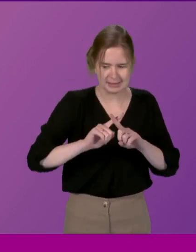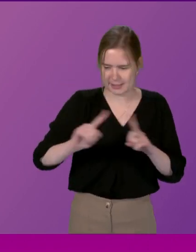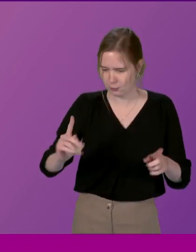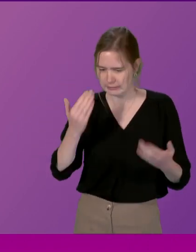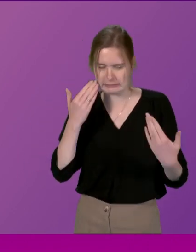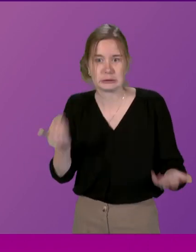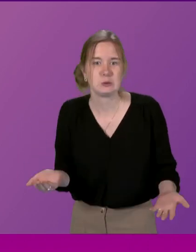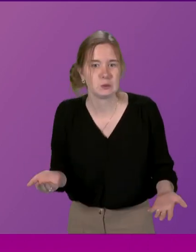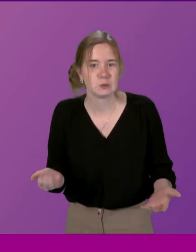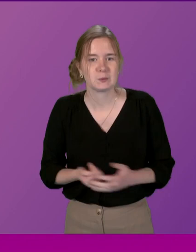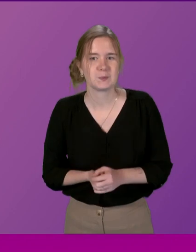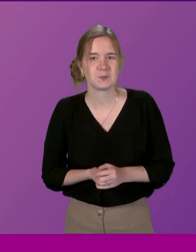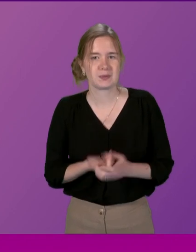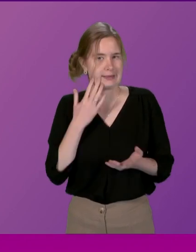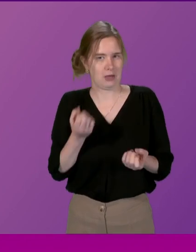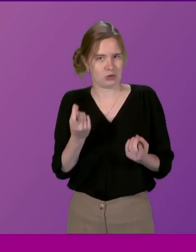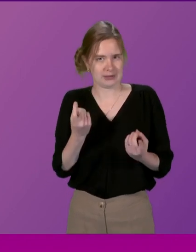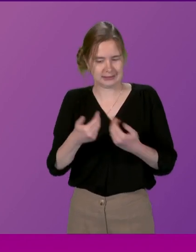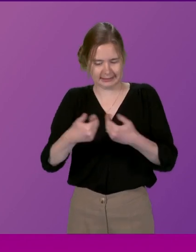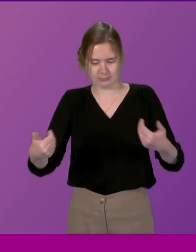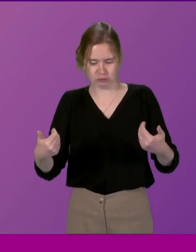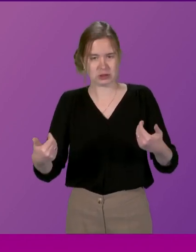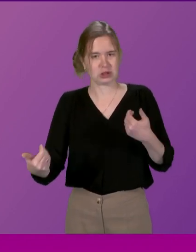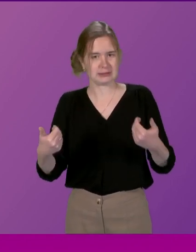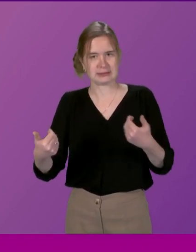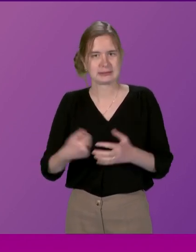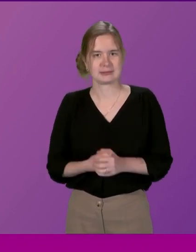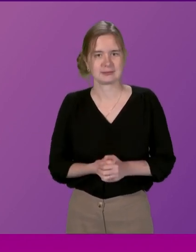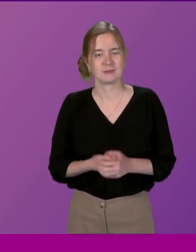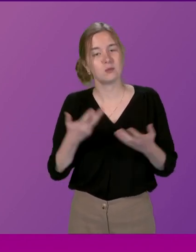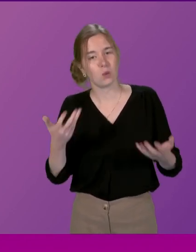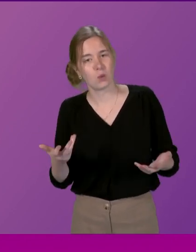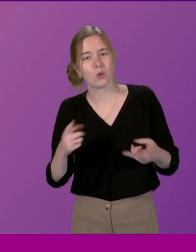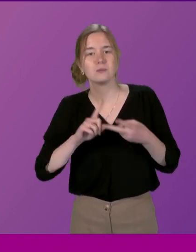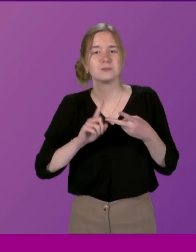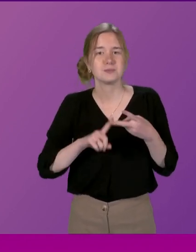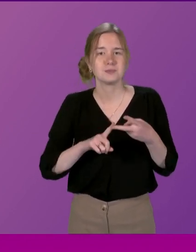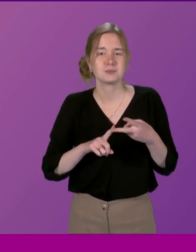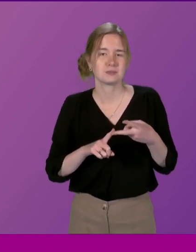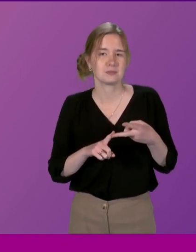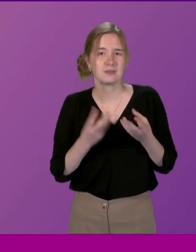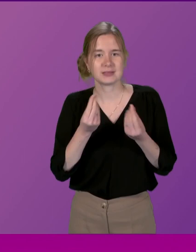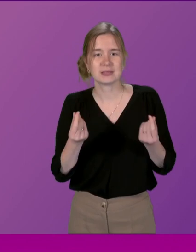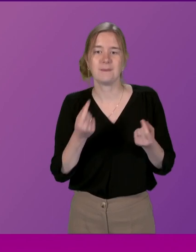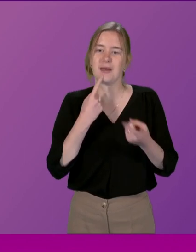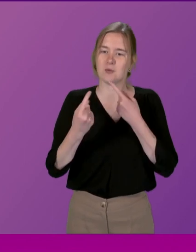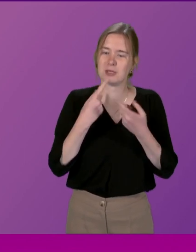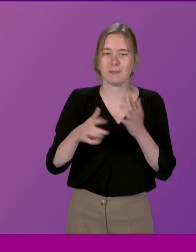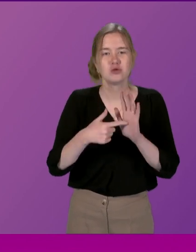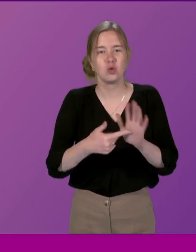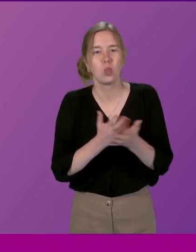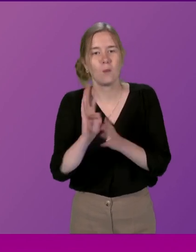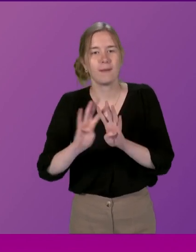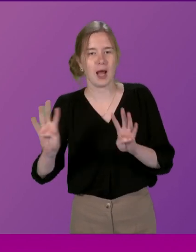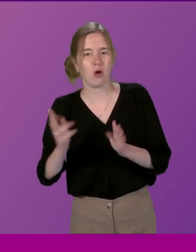I started this process I did not understand separation in this structure Or Some of the information presented to the panel